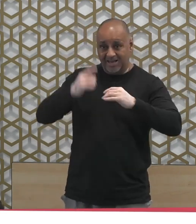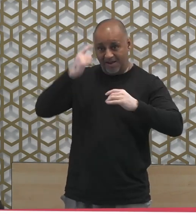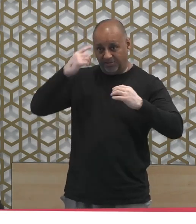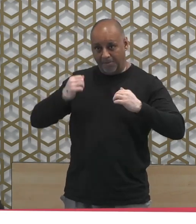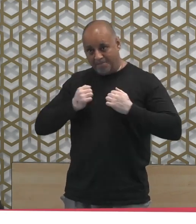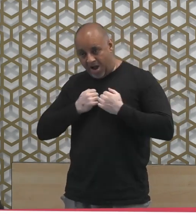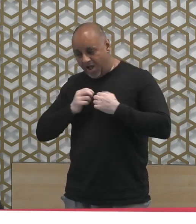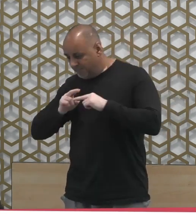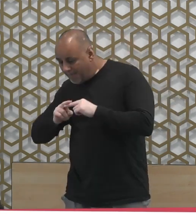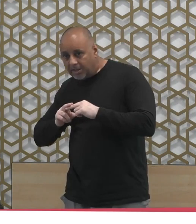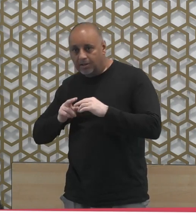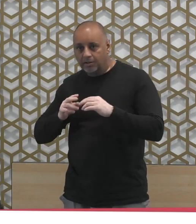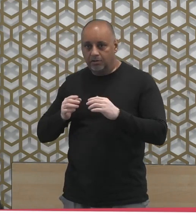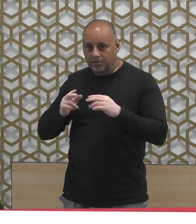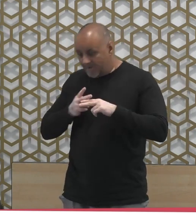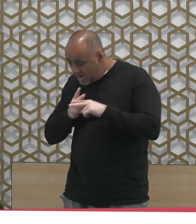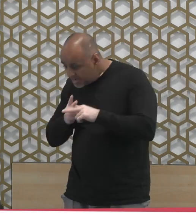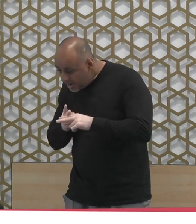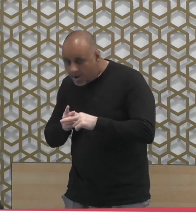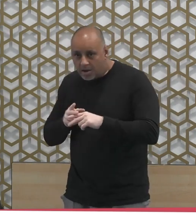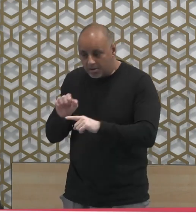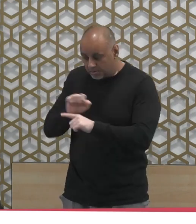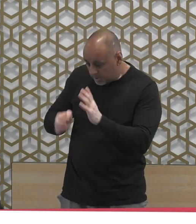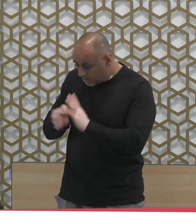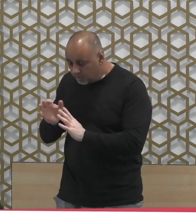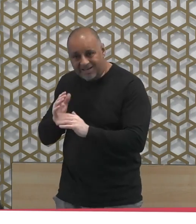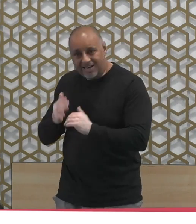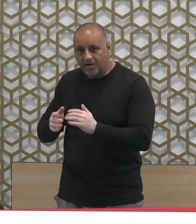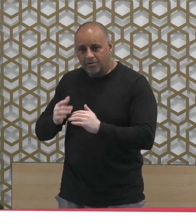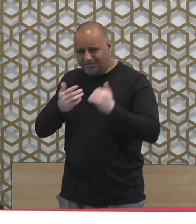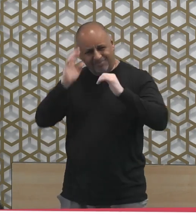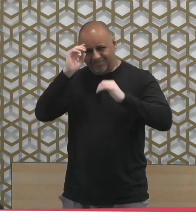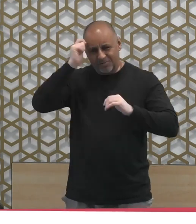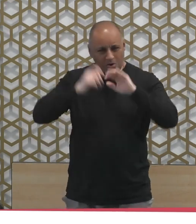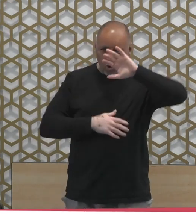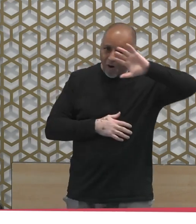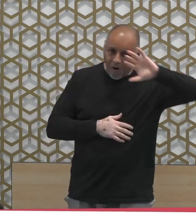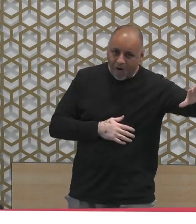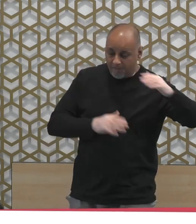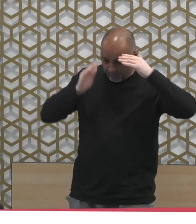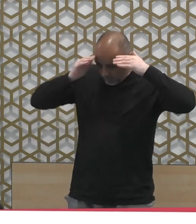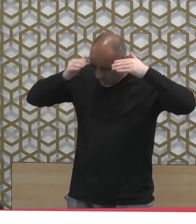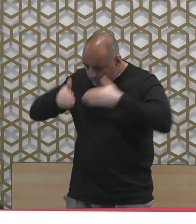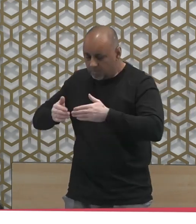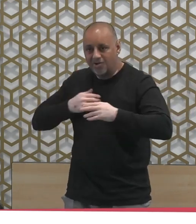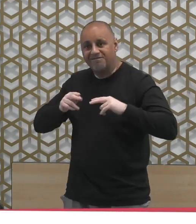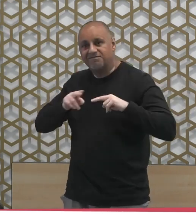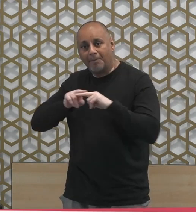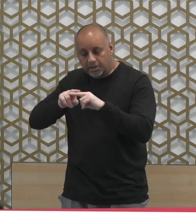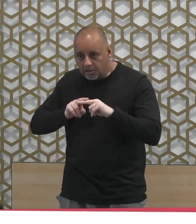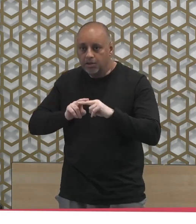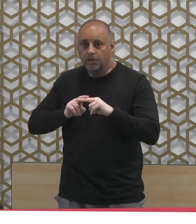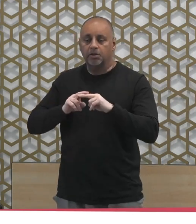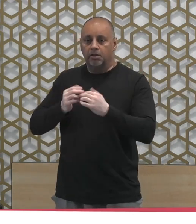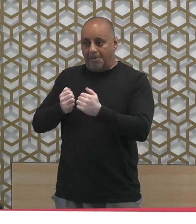unfortunately too many people too many Muslim families are looking beyond their own homes and not looking what is closest to them if we